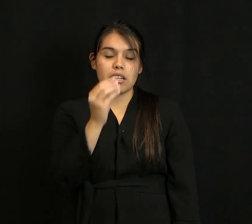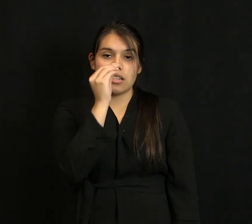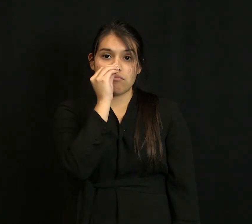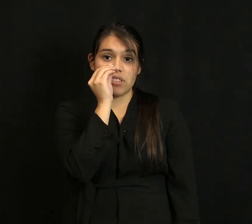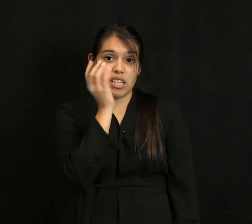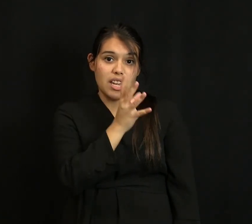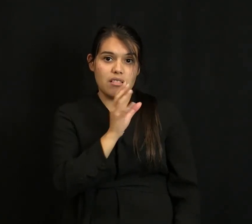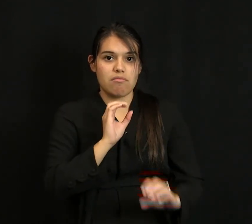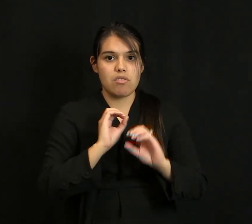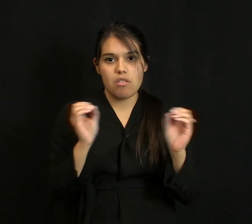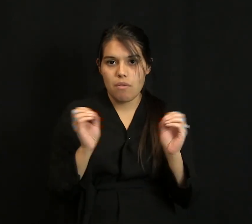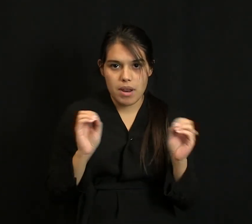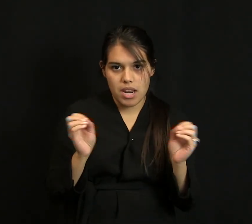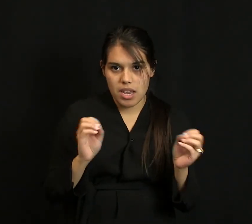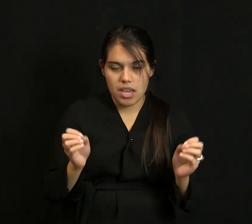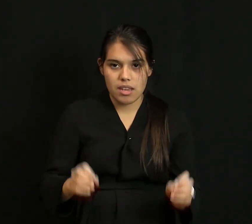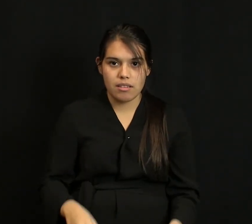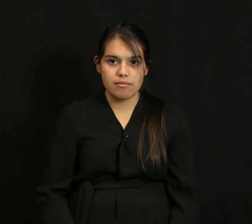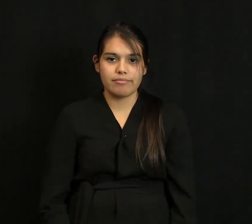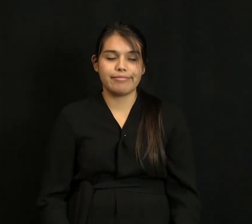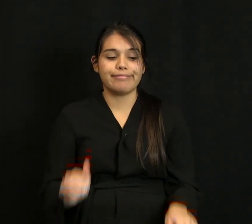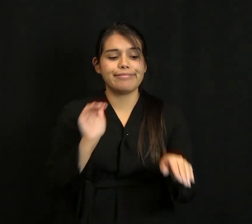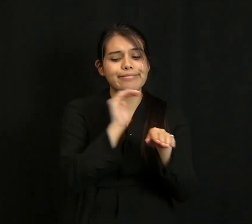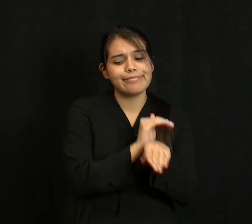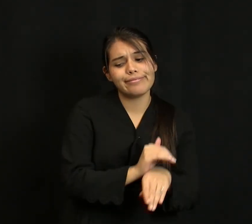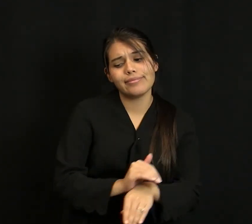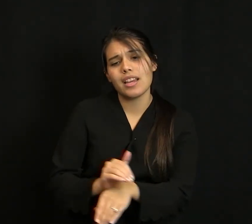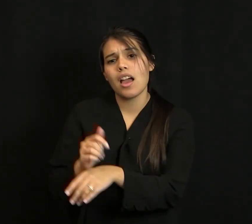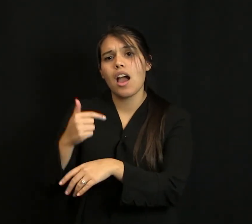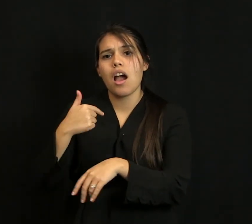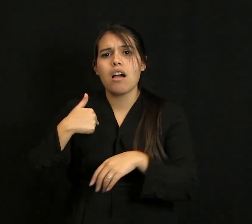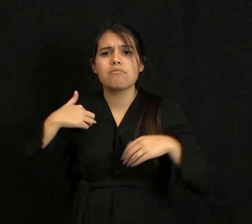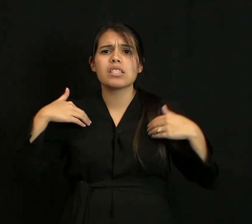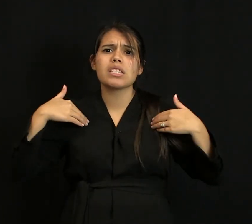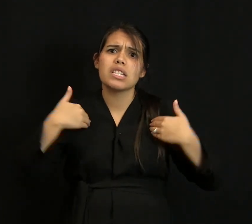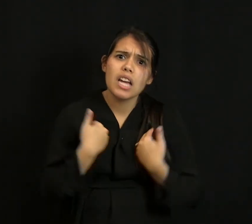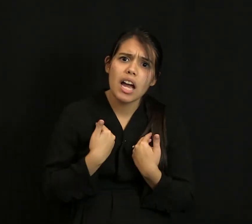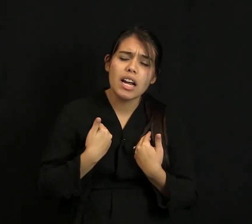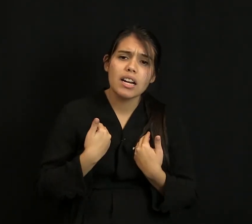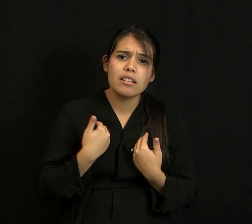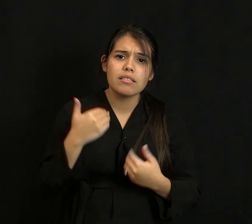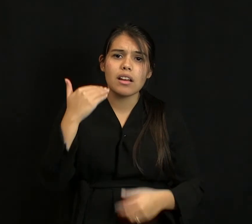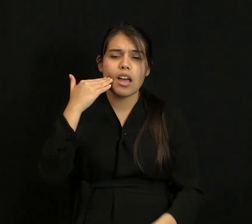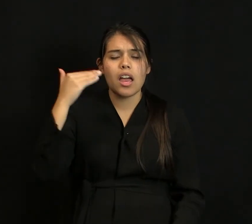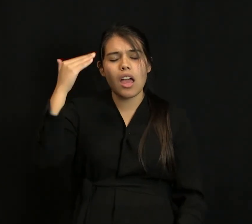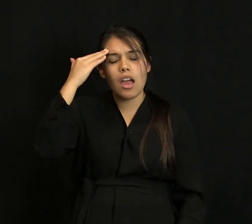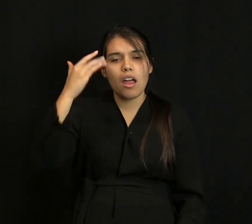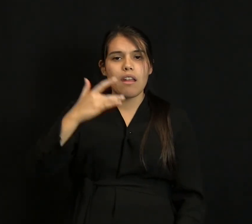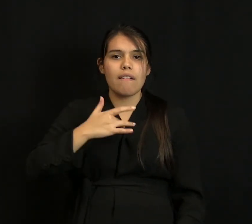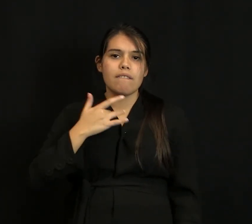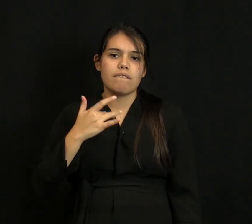Nobody seemed to care, though. Every night, I was exhausted. My head fence scrambled.